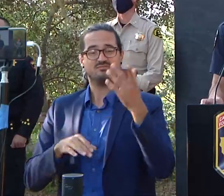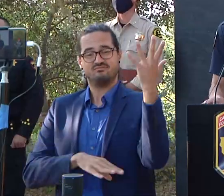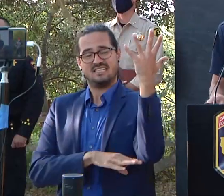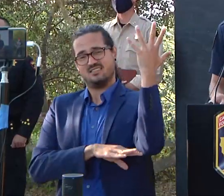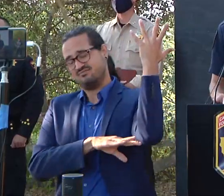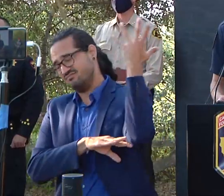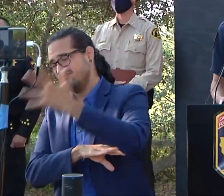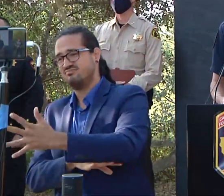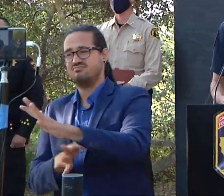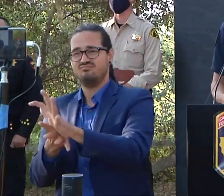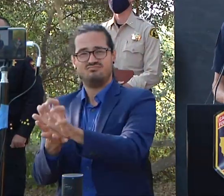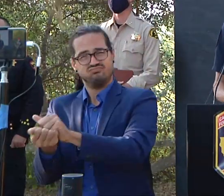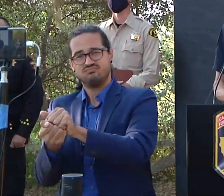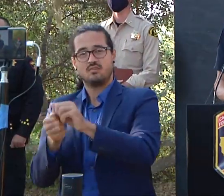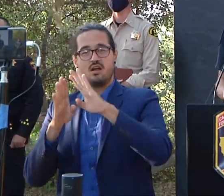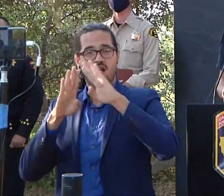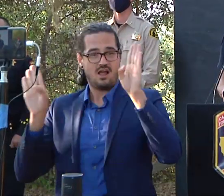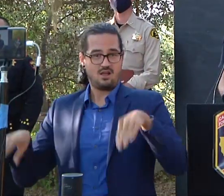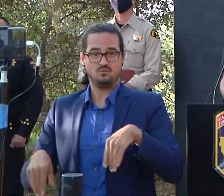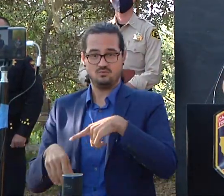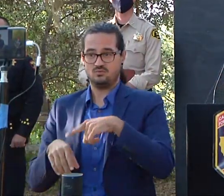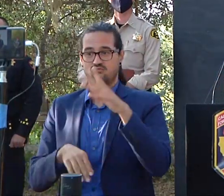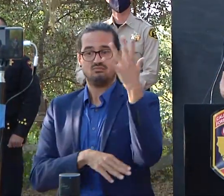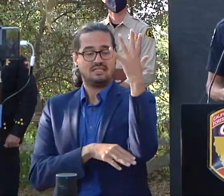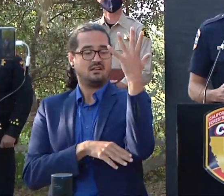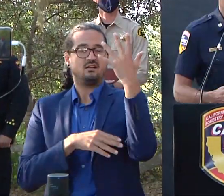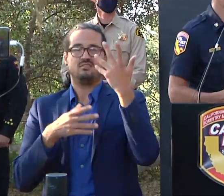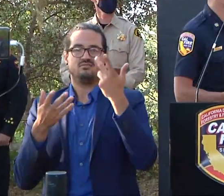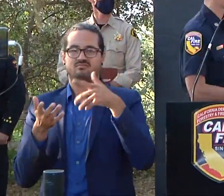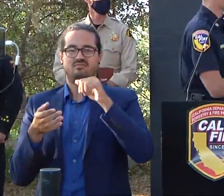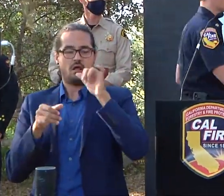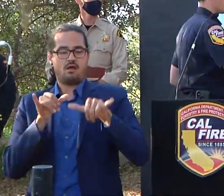cal fire imt3 operations section chief mark brun